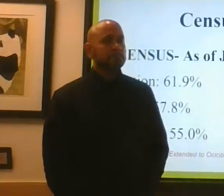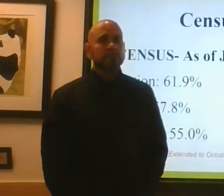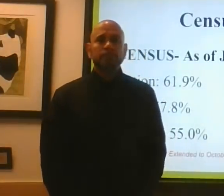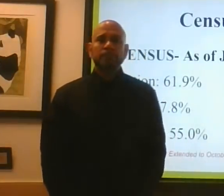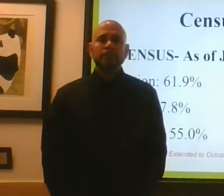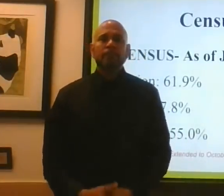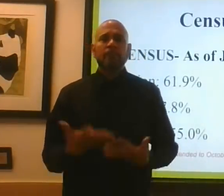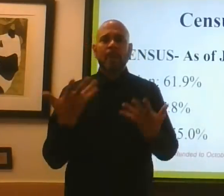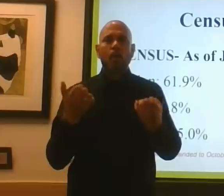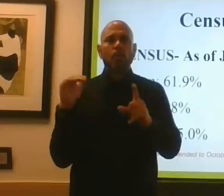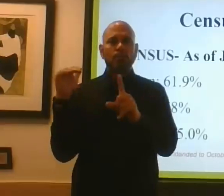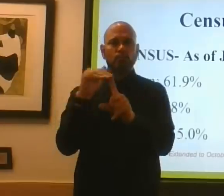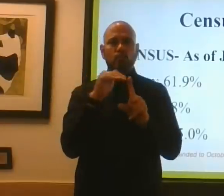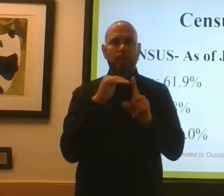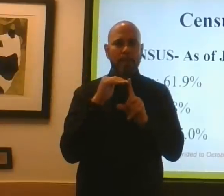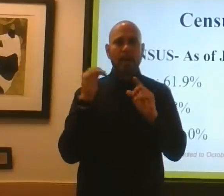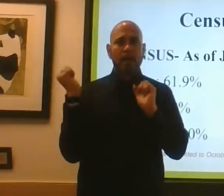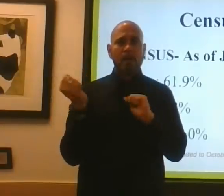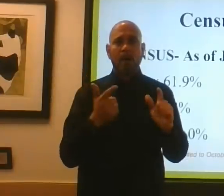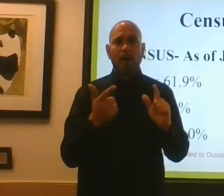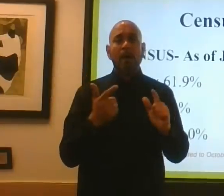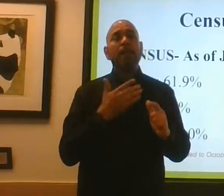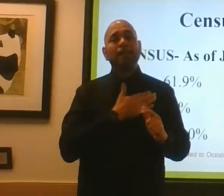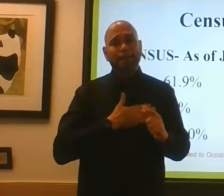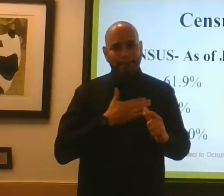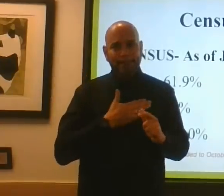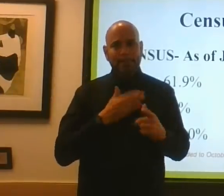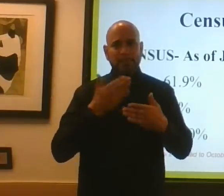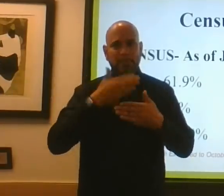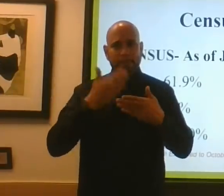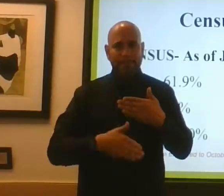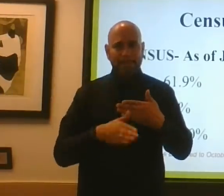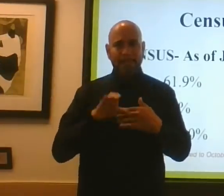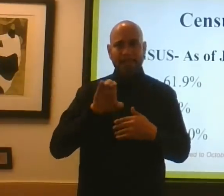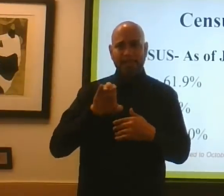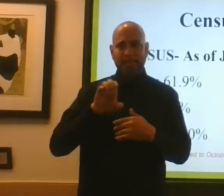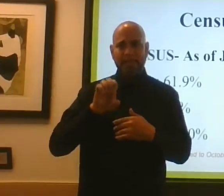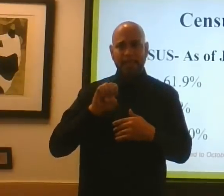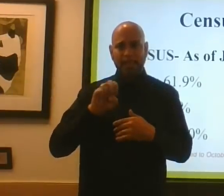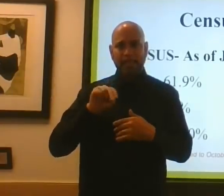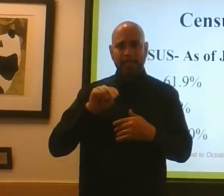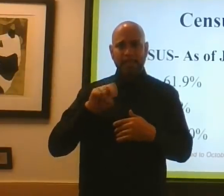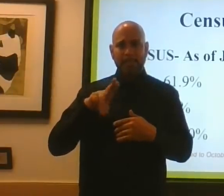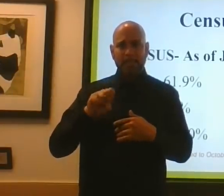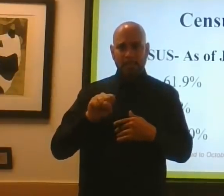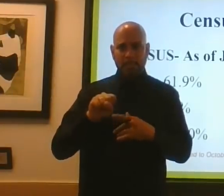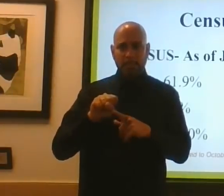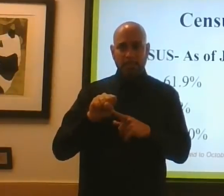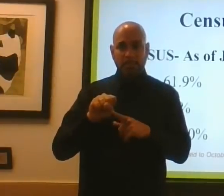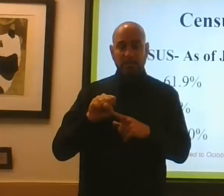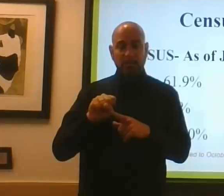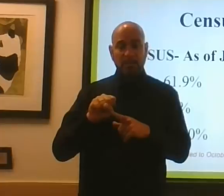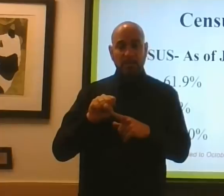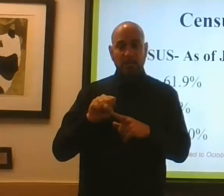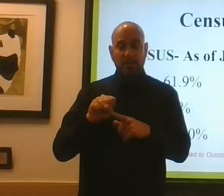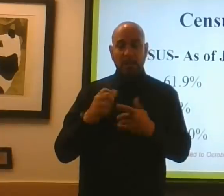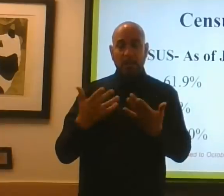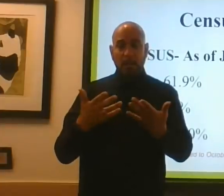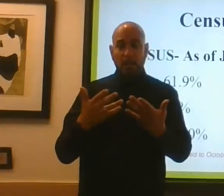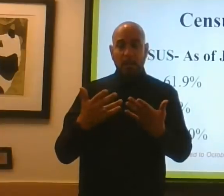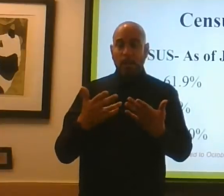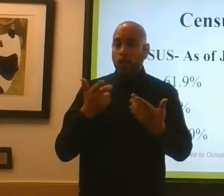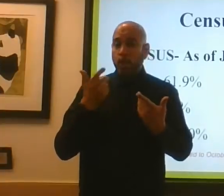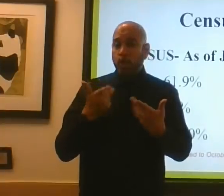I want to remind everyone to complete the census. As you well know, the census will